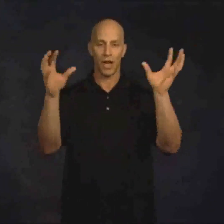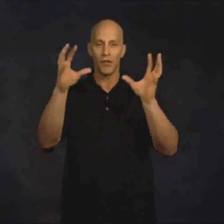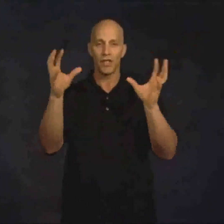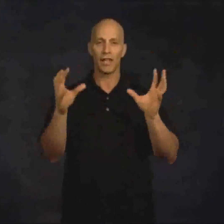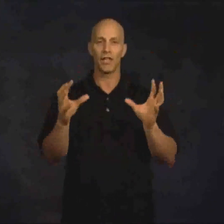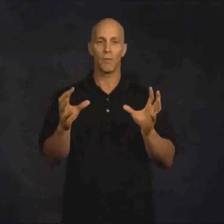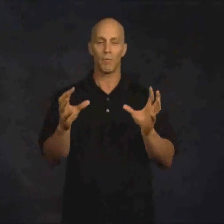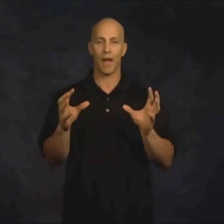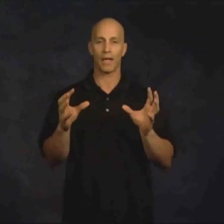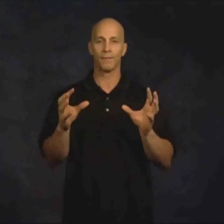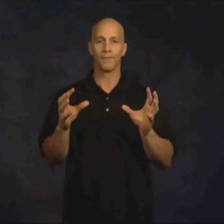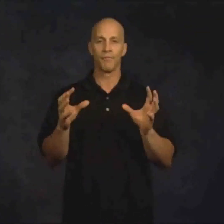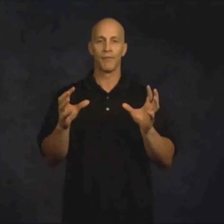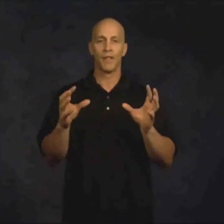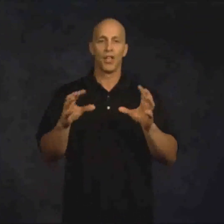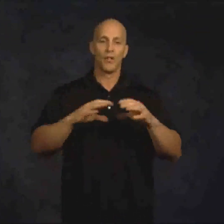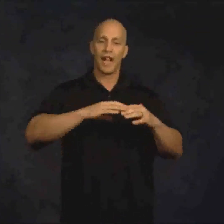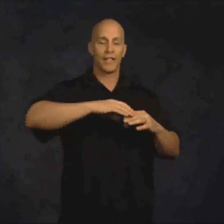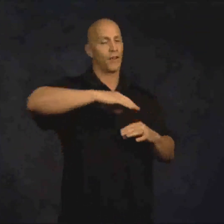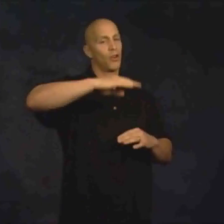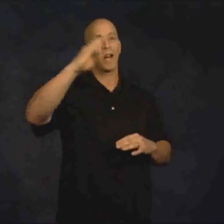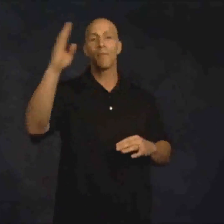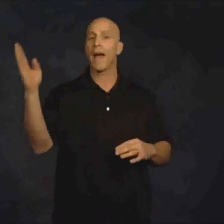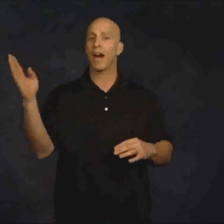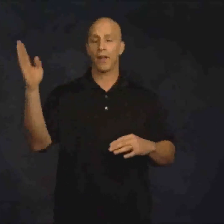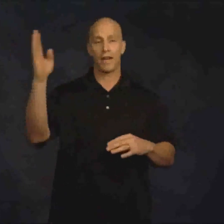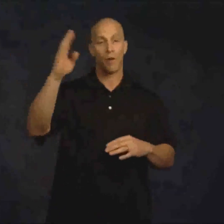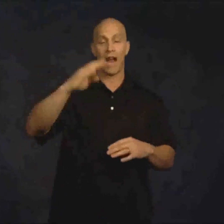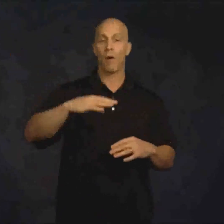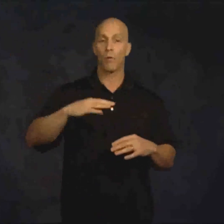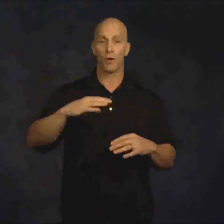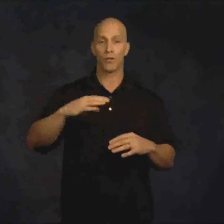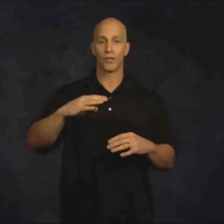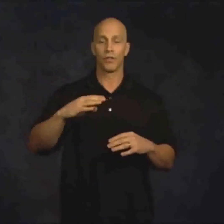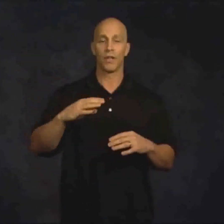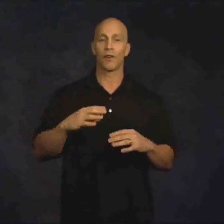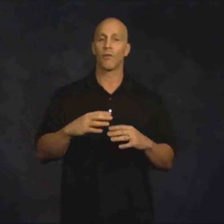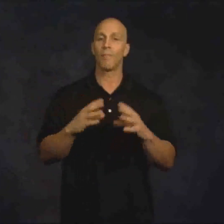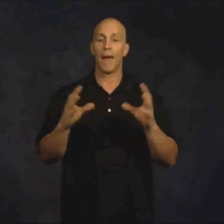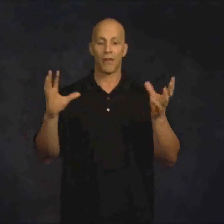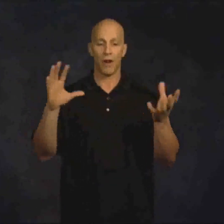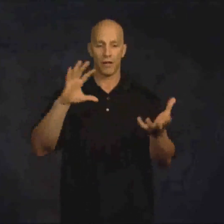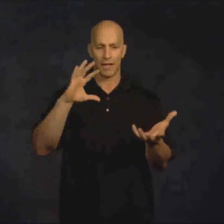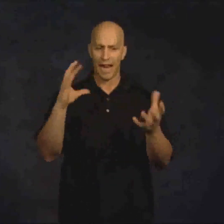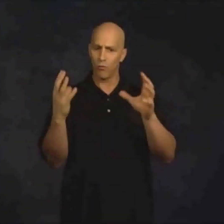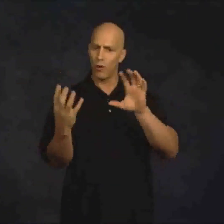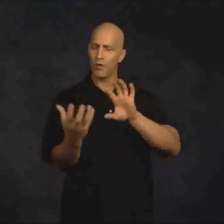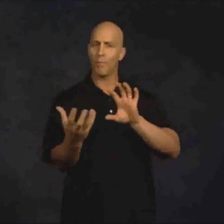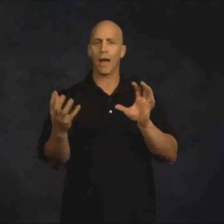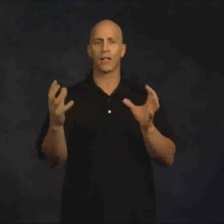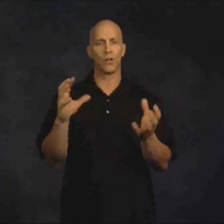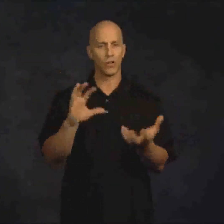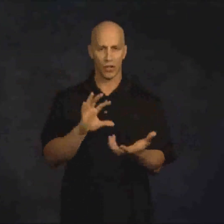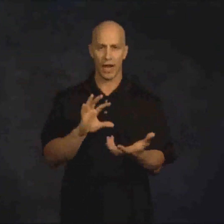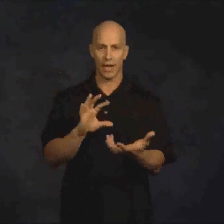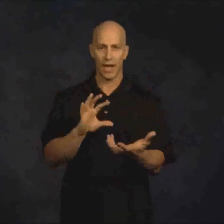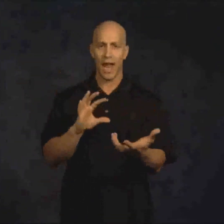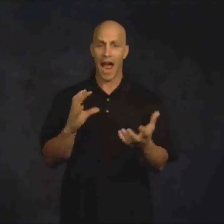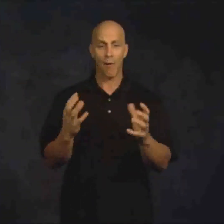understanding the human body. You guys have a great background now on how it works. You have a great background on kind of what the body looks like, how it